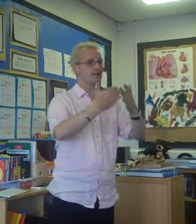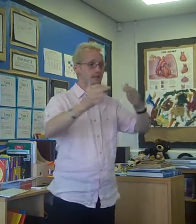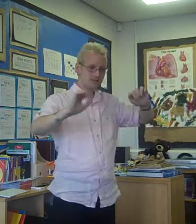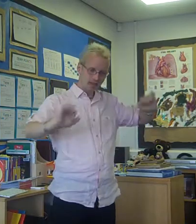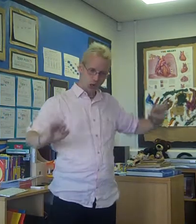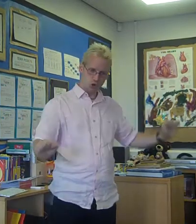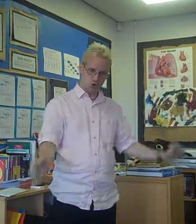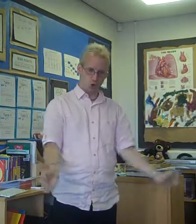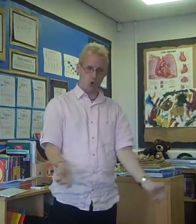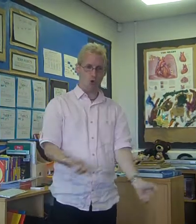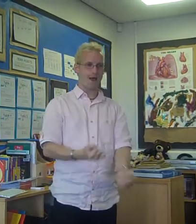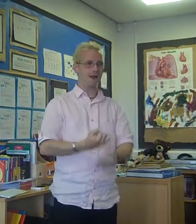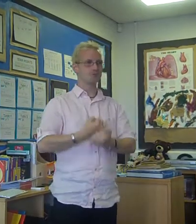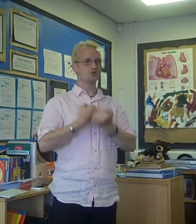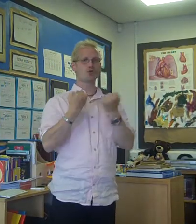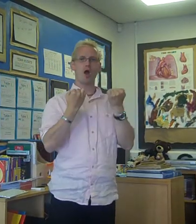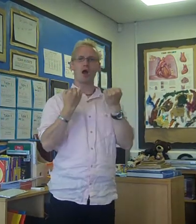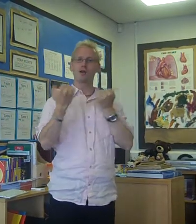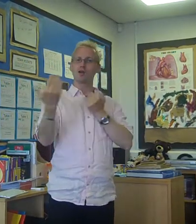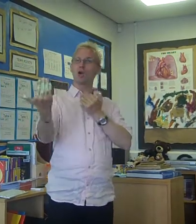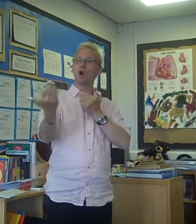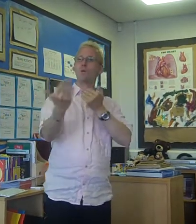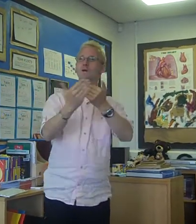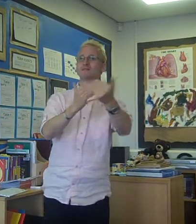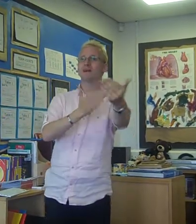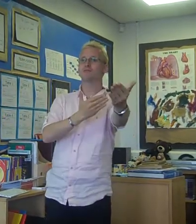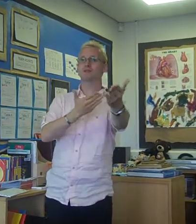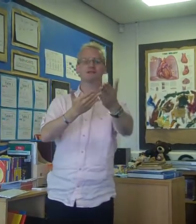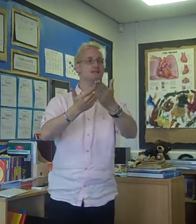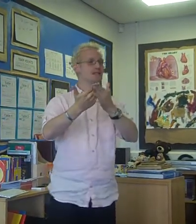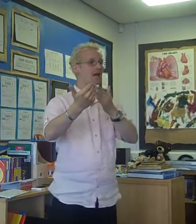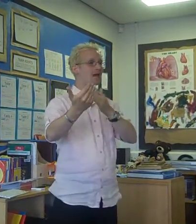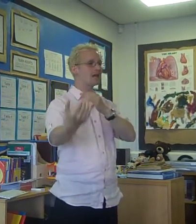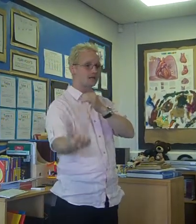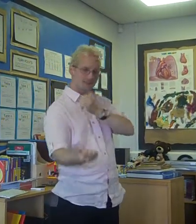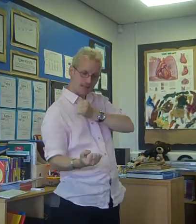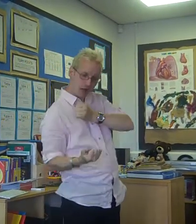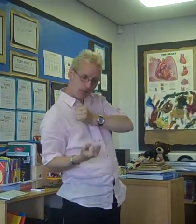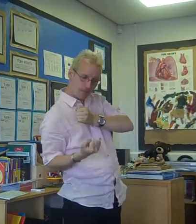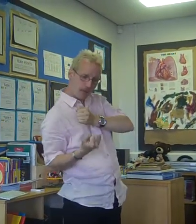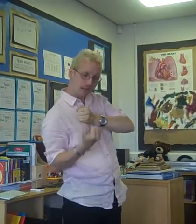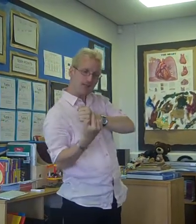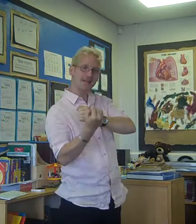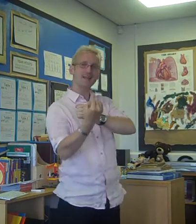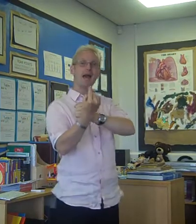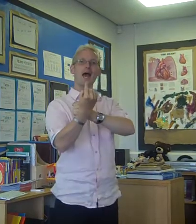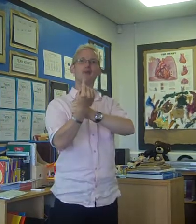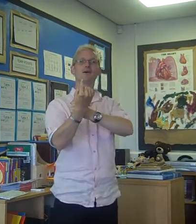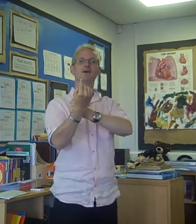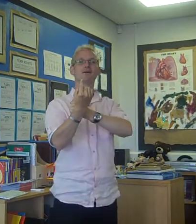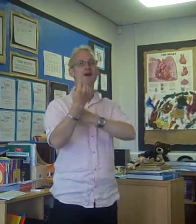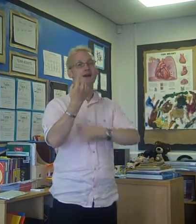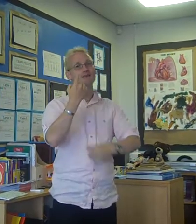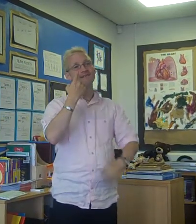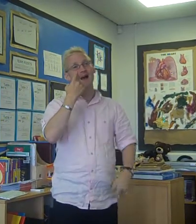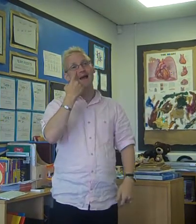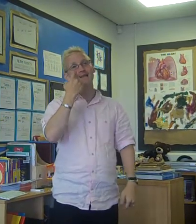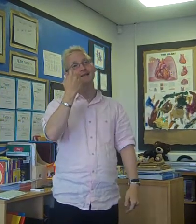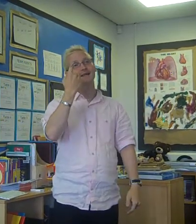needs, I'll show you who are strong. Whatever it takes, I'll make it happen, finding